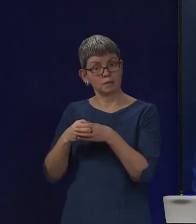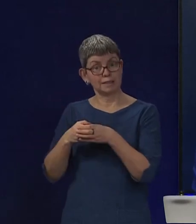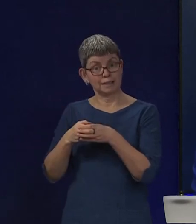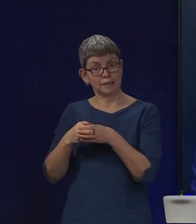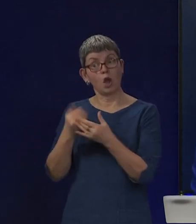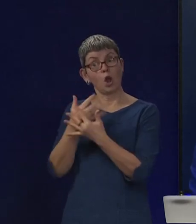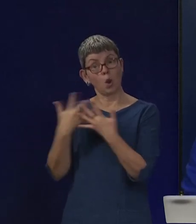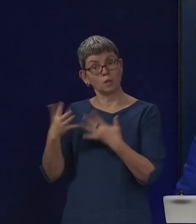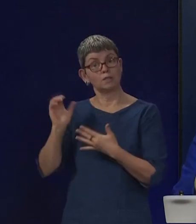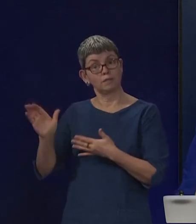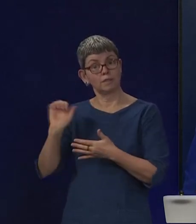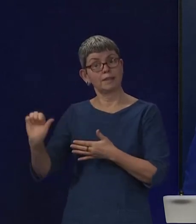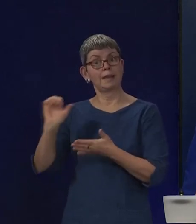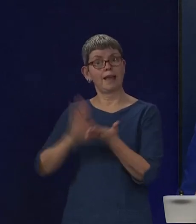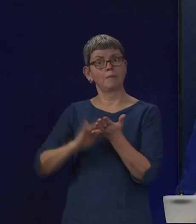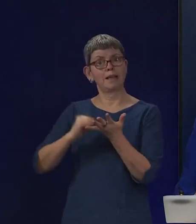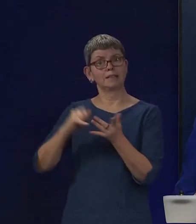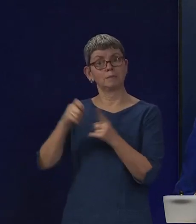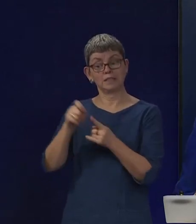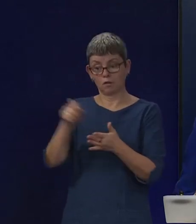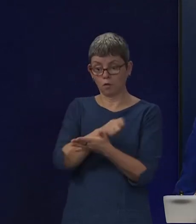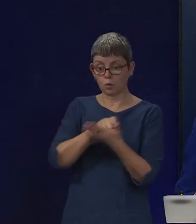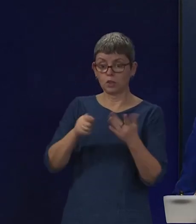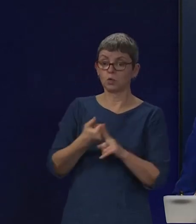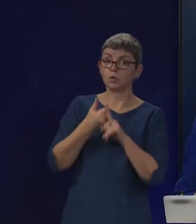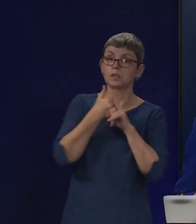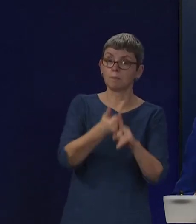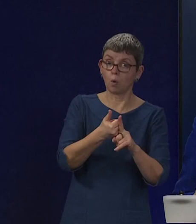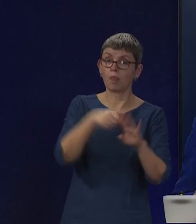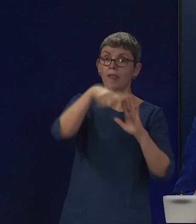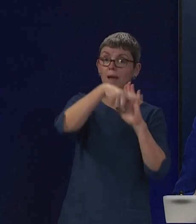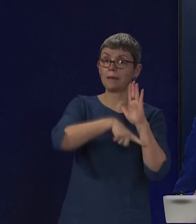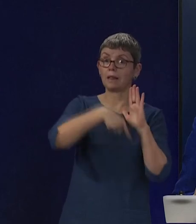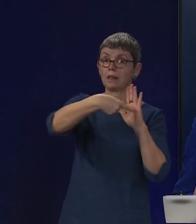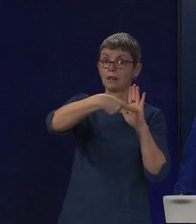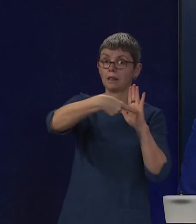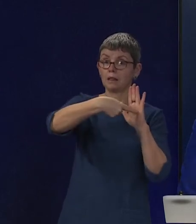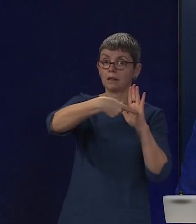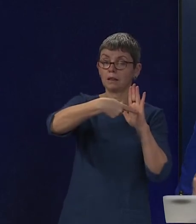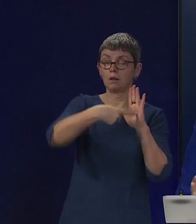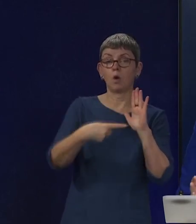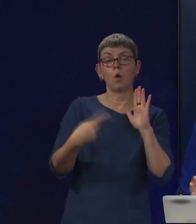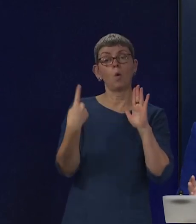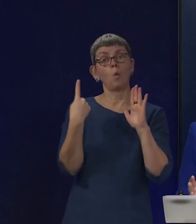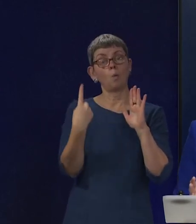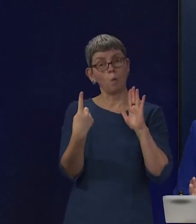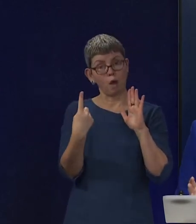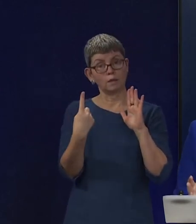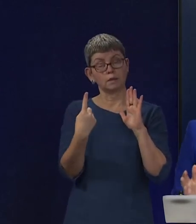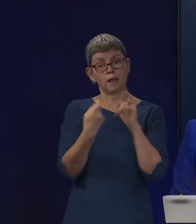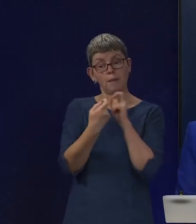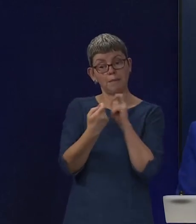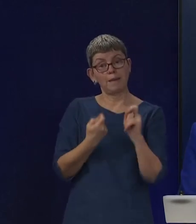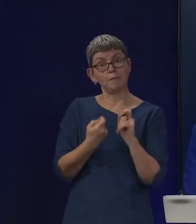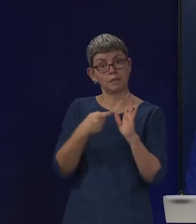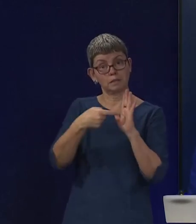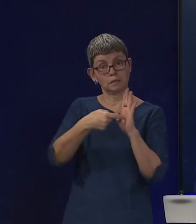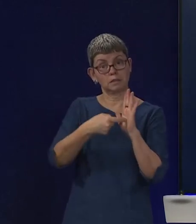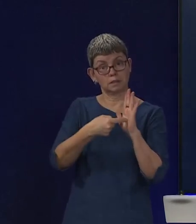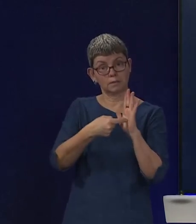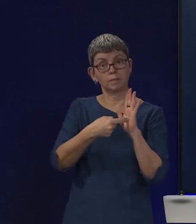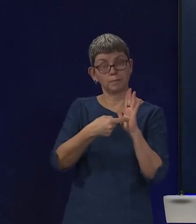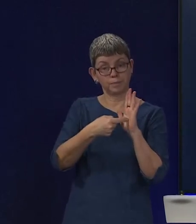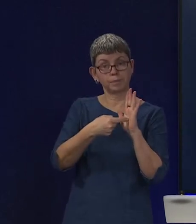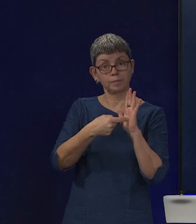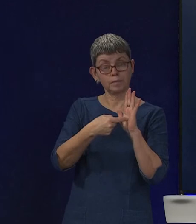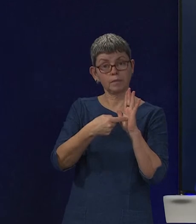voted for that bill. You know, one of the amendments that puts on the face of the bill, to put it beyond doubt, that it